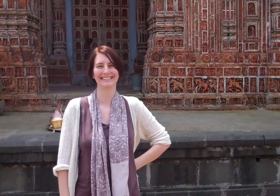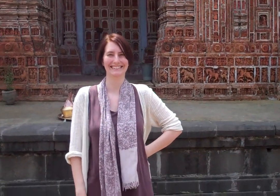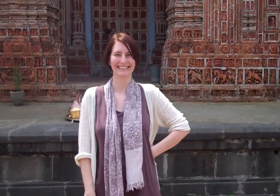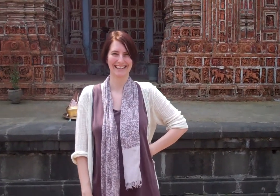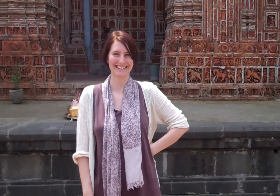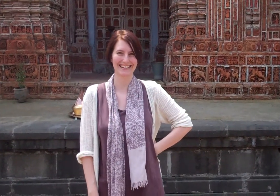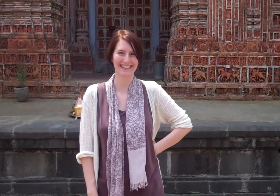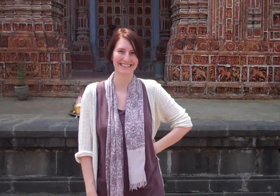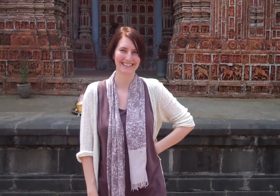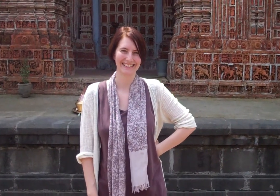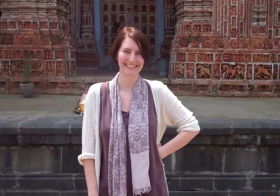Yay!